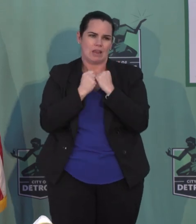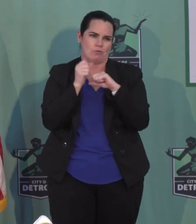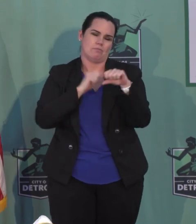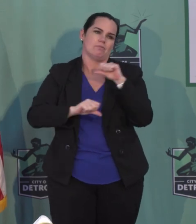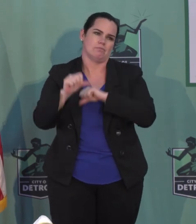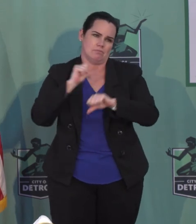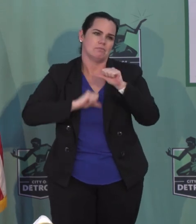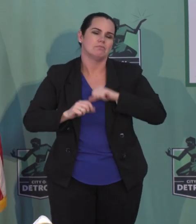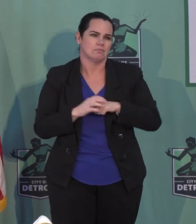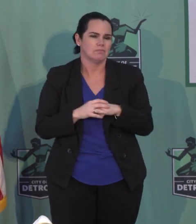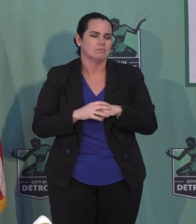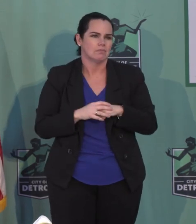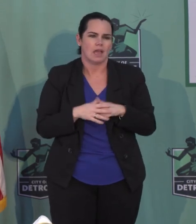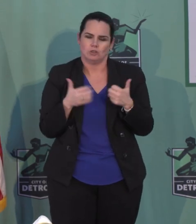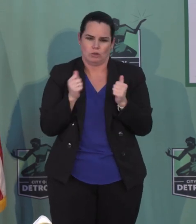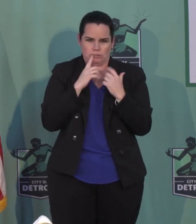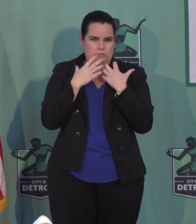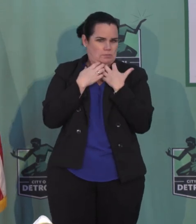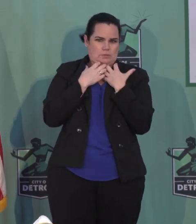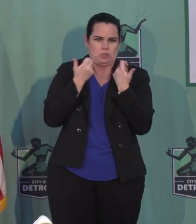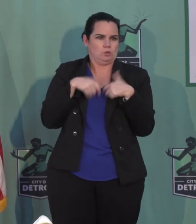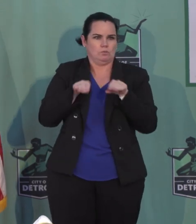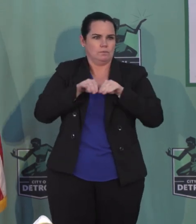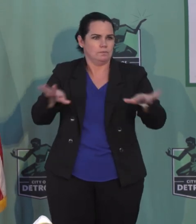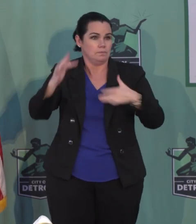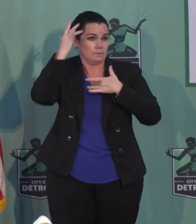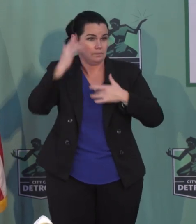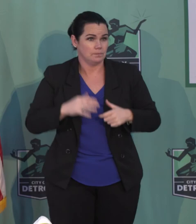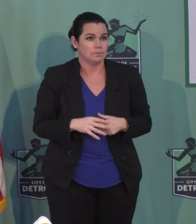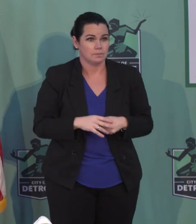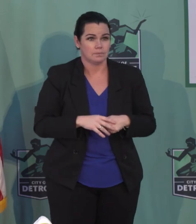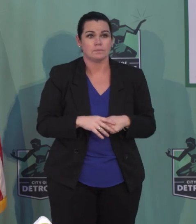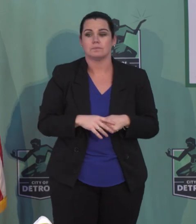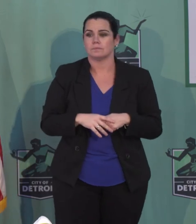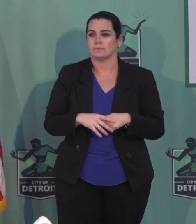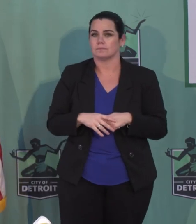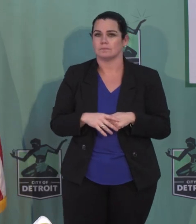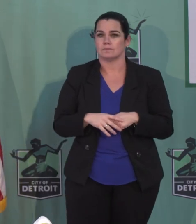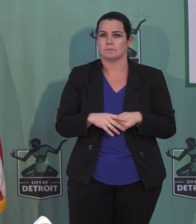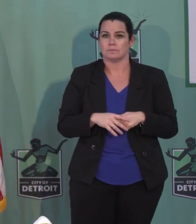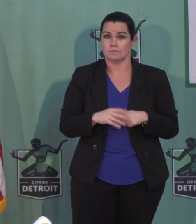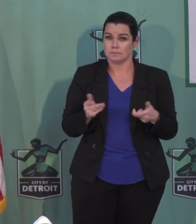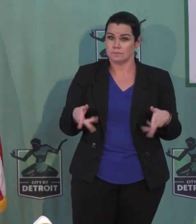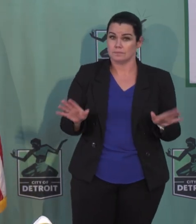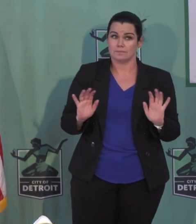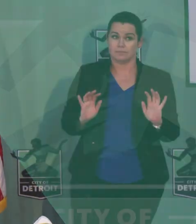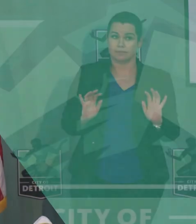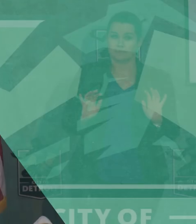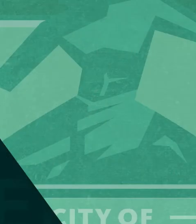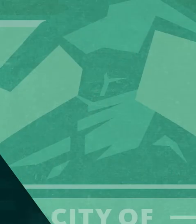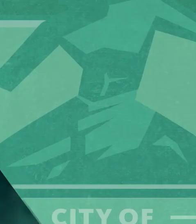neighbors and trying really hard not to spread this disease. All right. That's it. Is that it? All right. Thank you all.